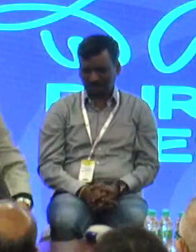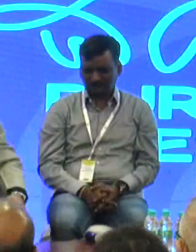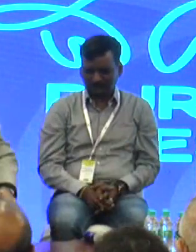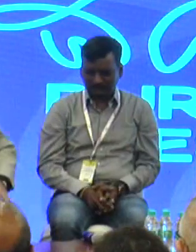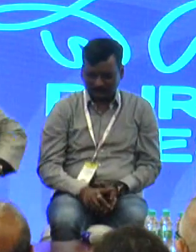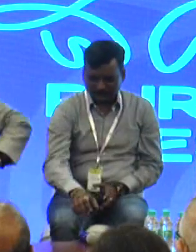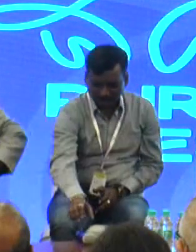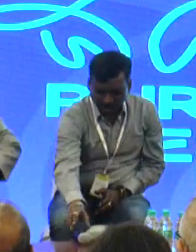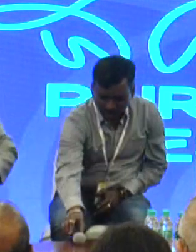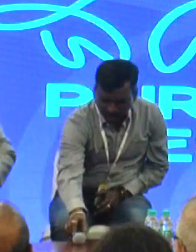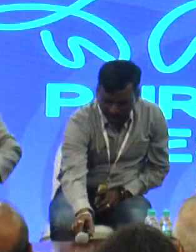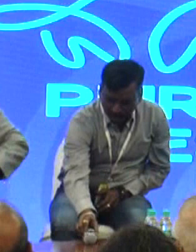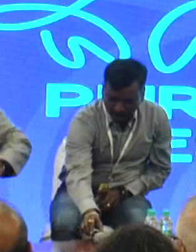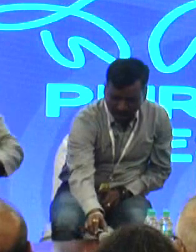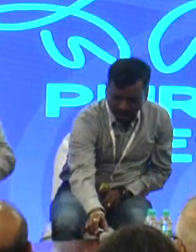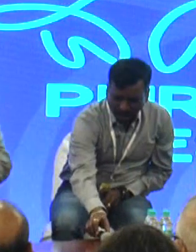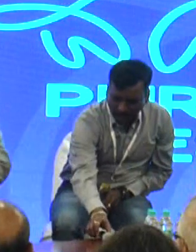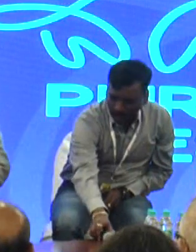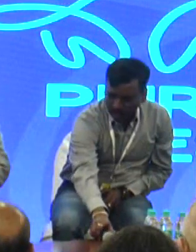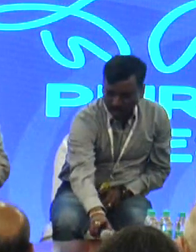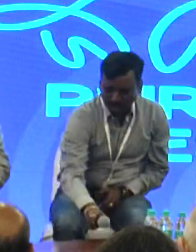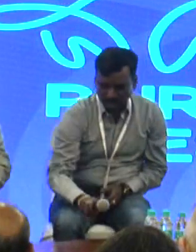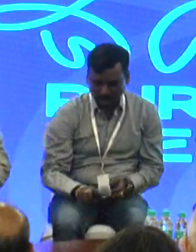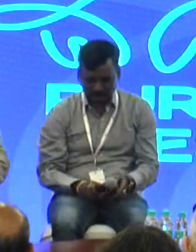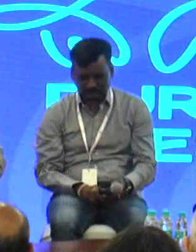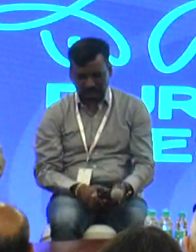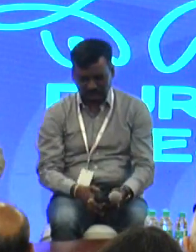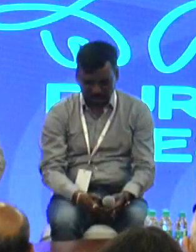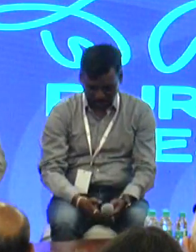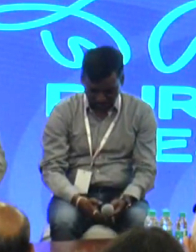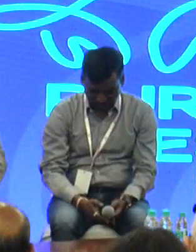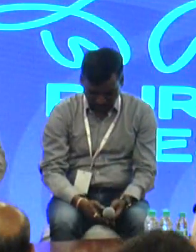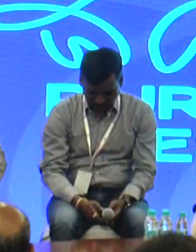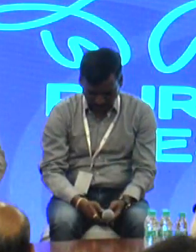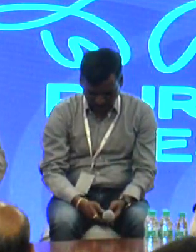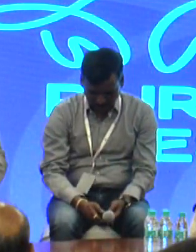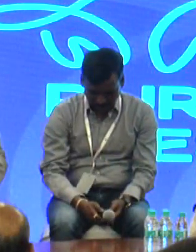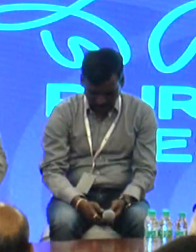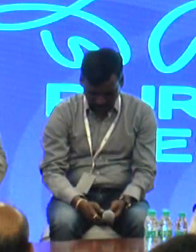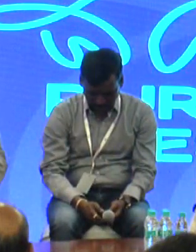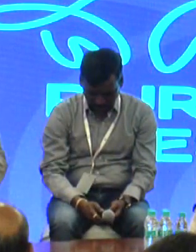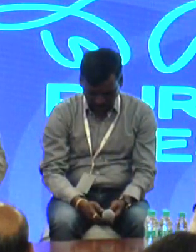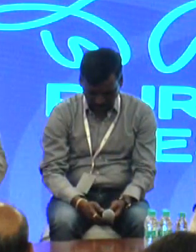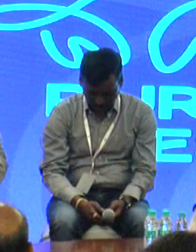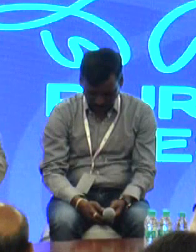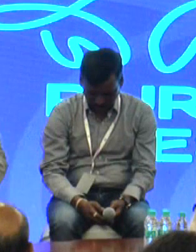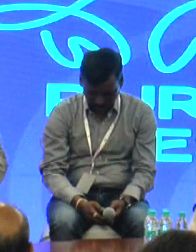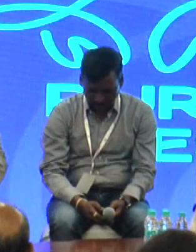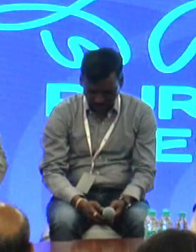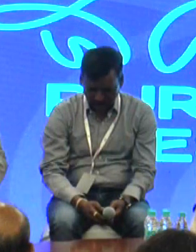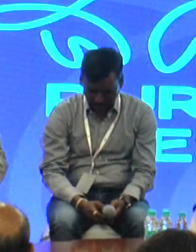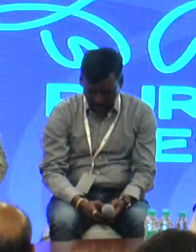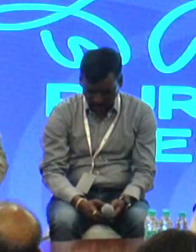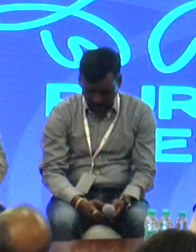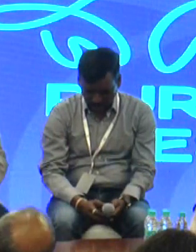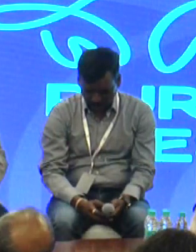So, coming back to you, Sridhar. You know, we just heard Stephen talking about how it happened. You know,